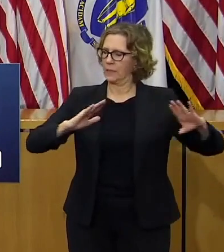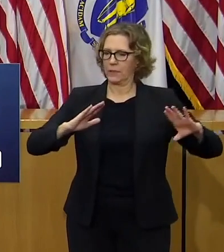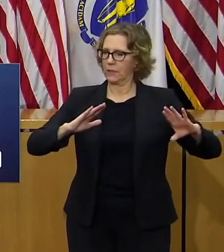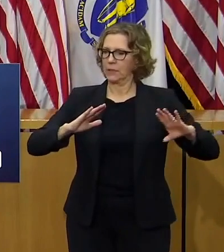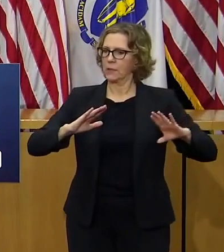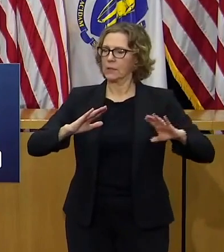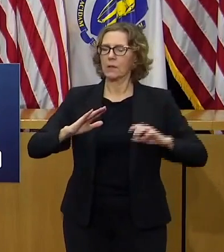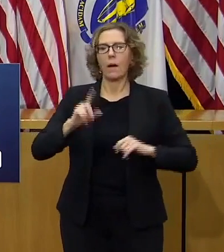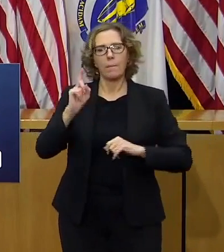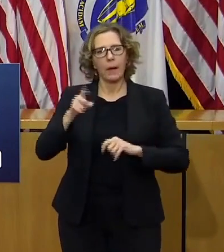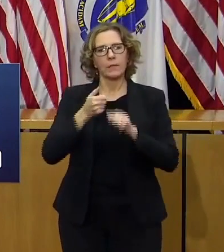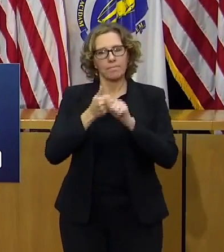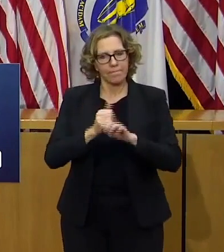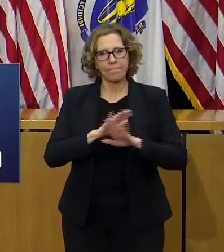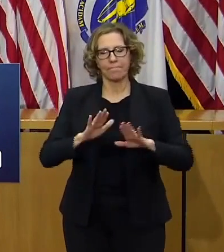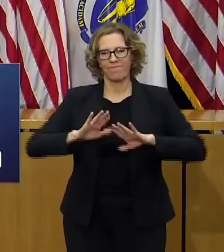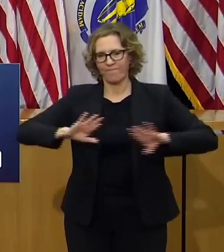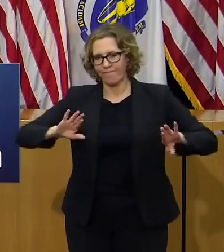required